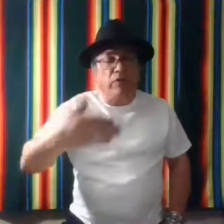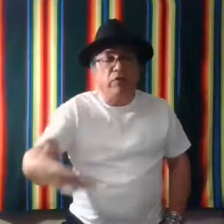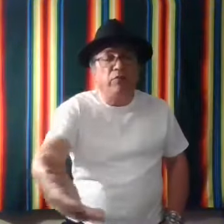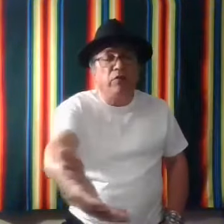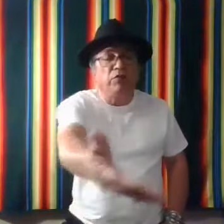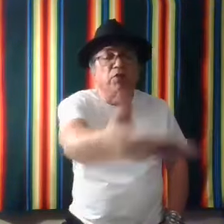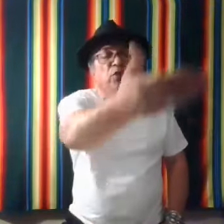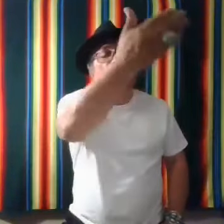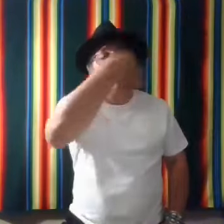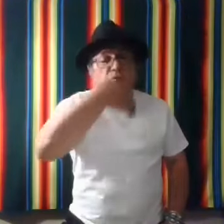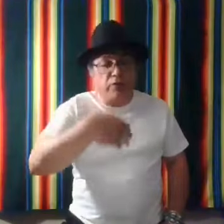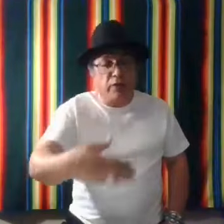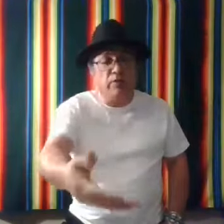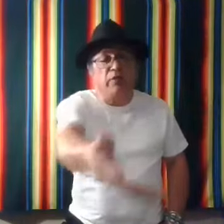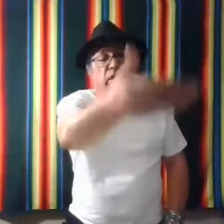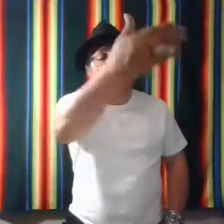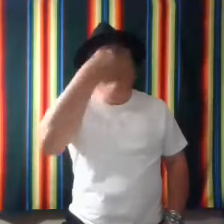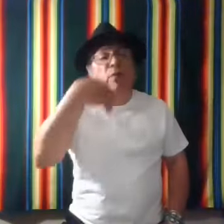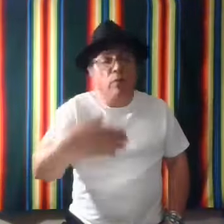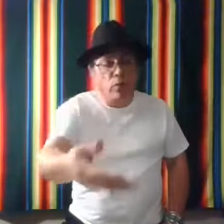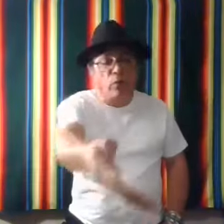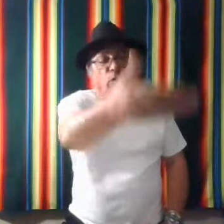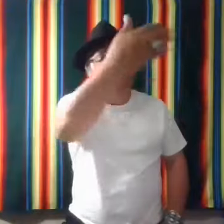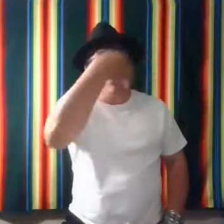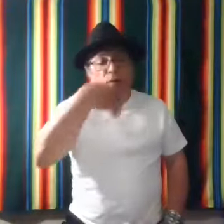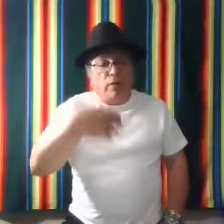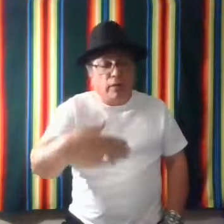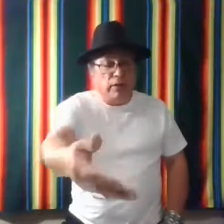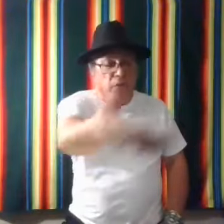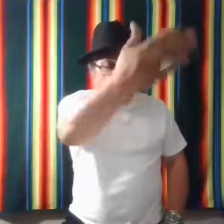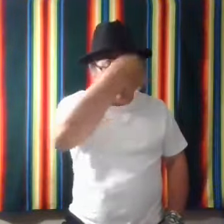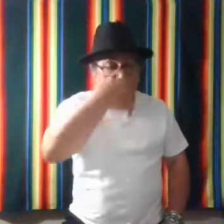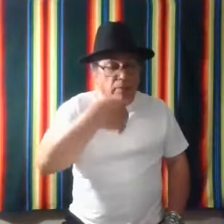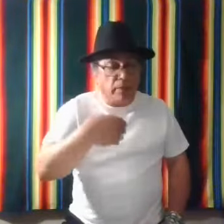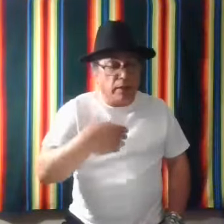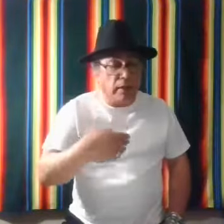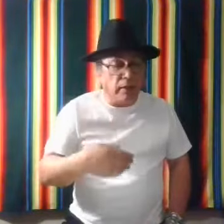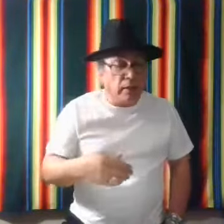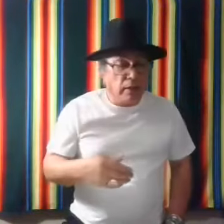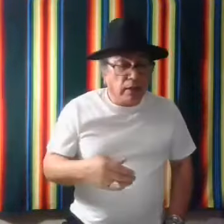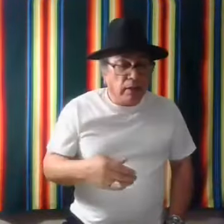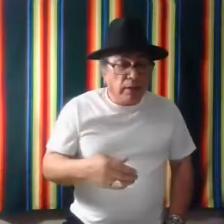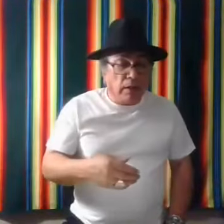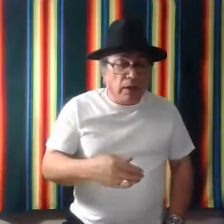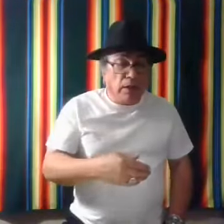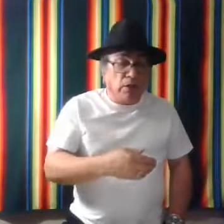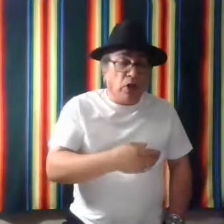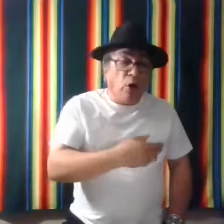if you was throwing water on your shelf with your hand. And And That's, that's kind of like that. Go.